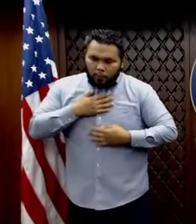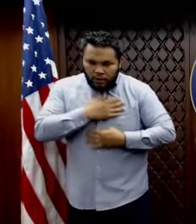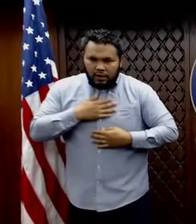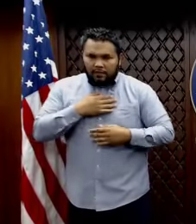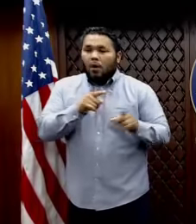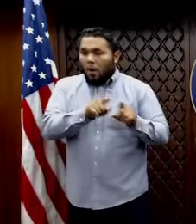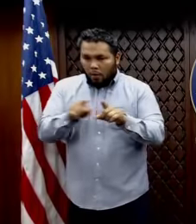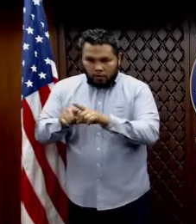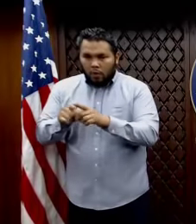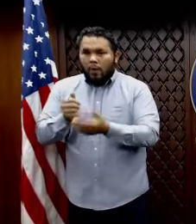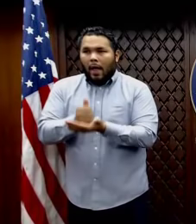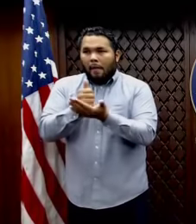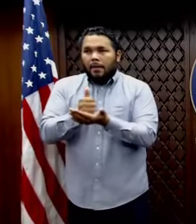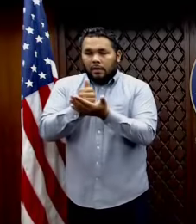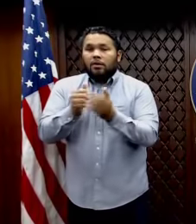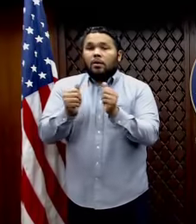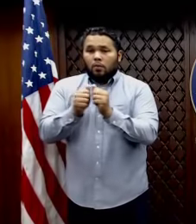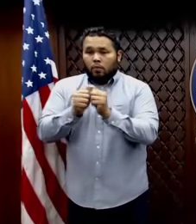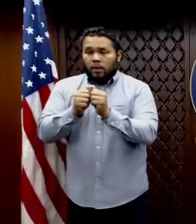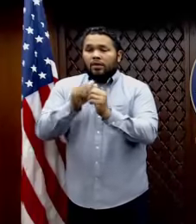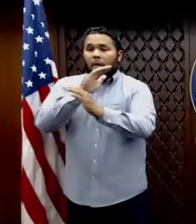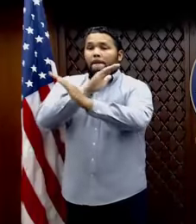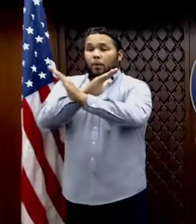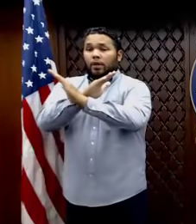uh, helping with protecting the community.